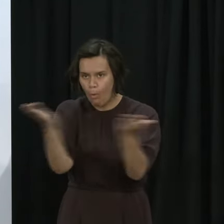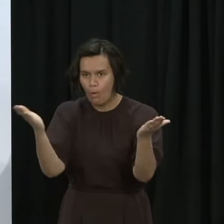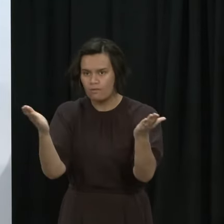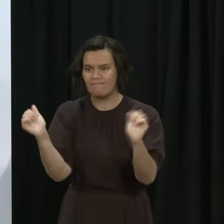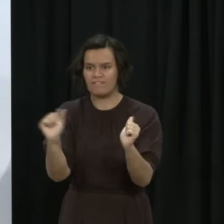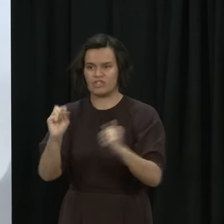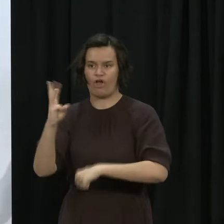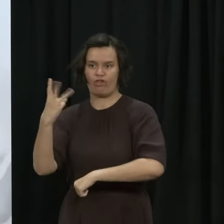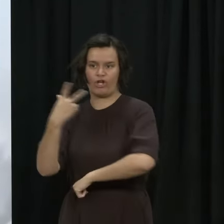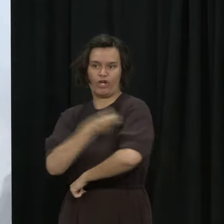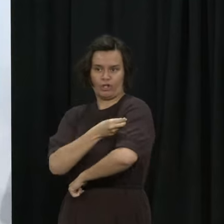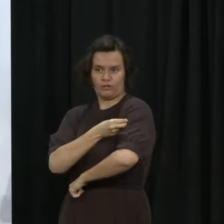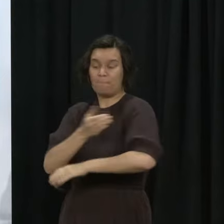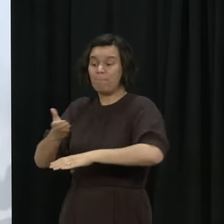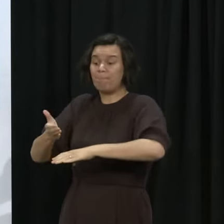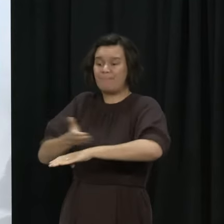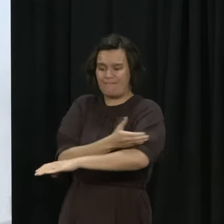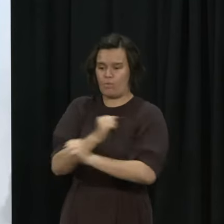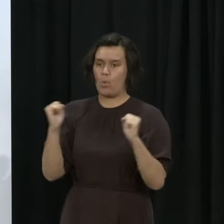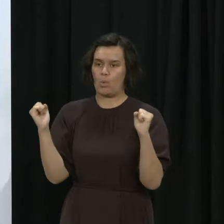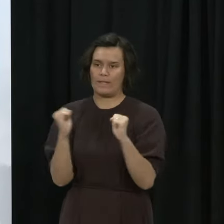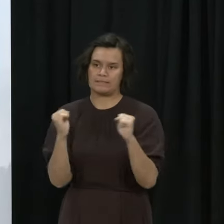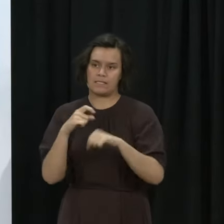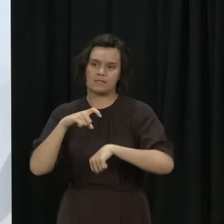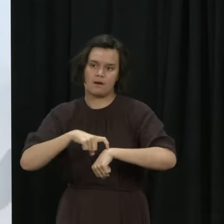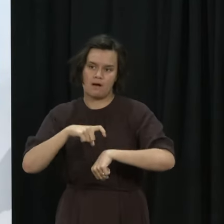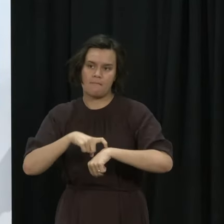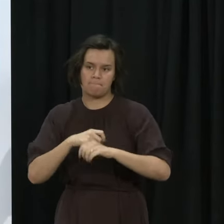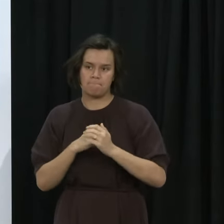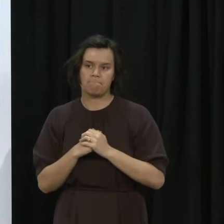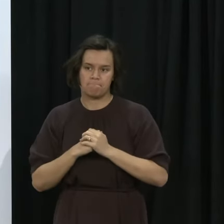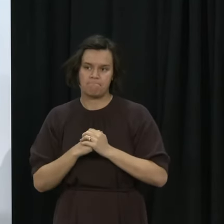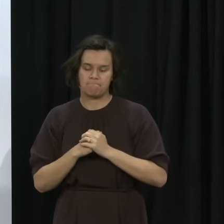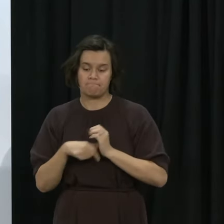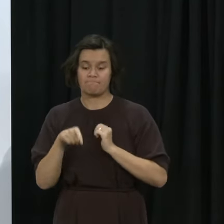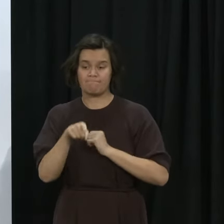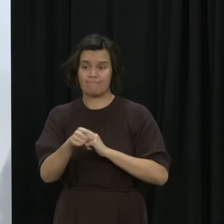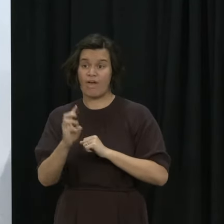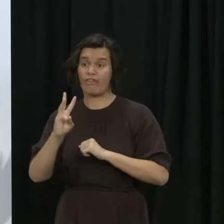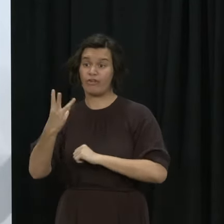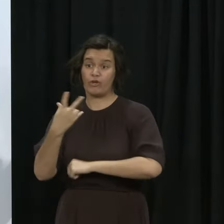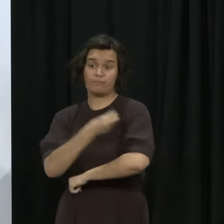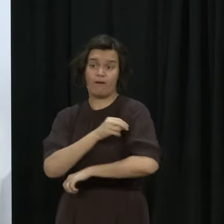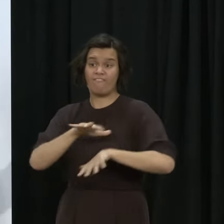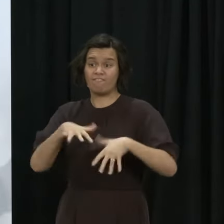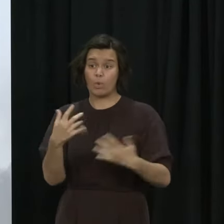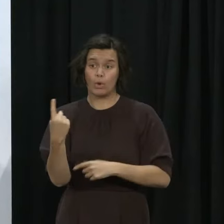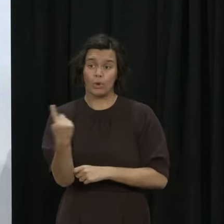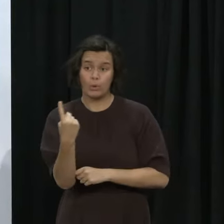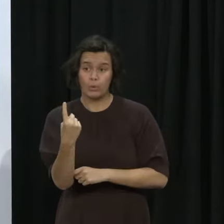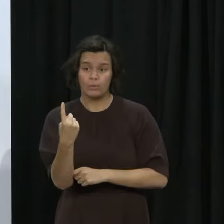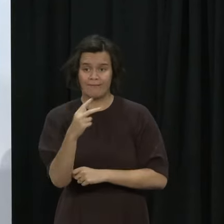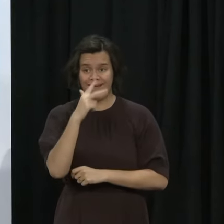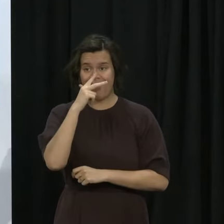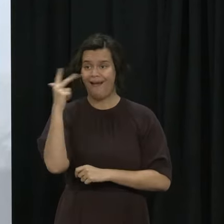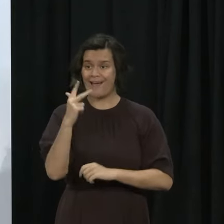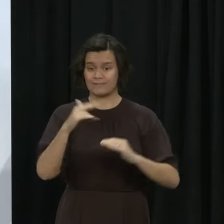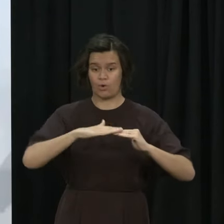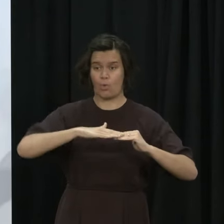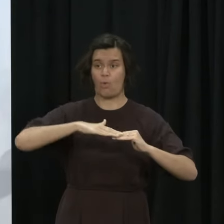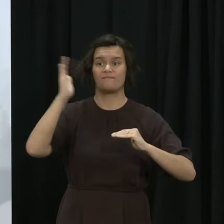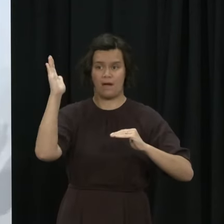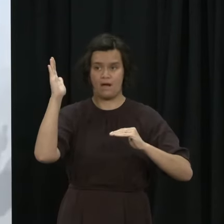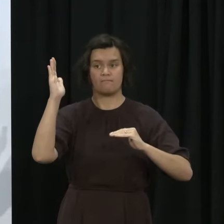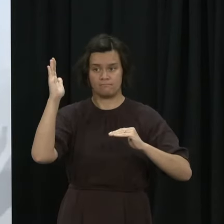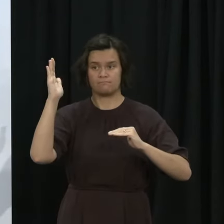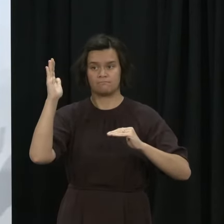We've recommended as a committee that that booster should be offered to adults 18 years or over after the completion of that primary